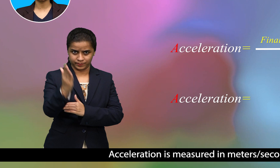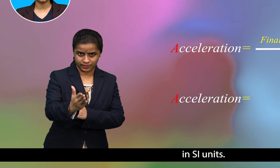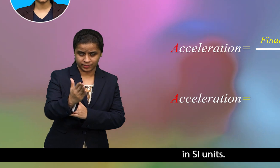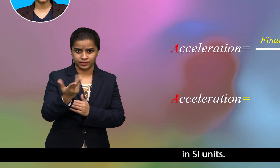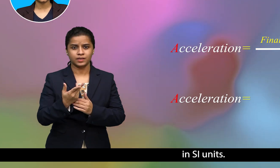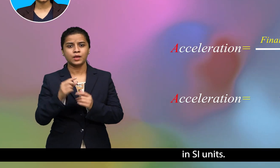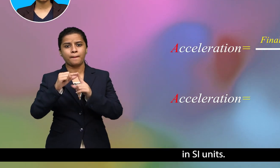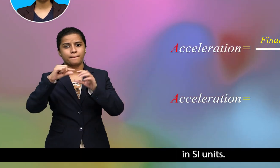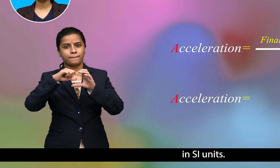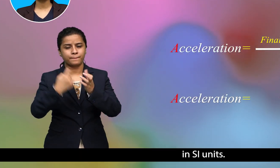units